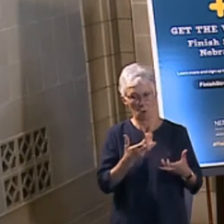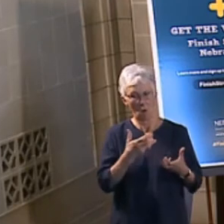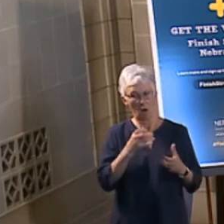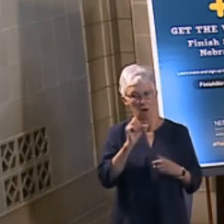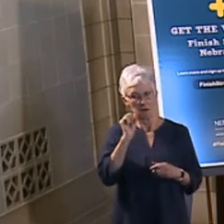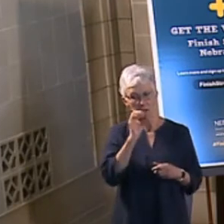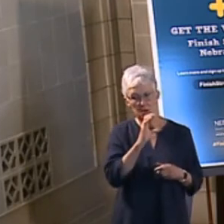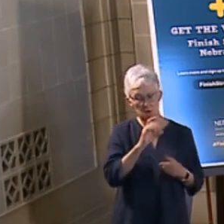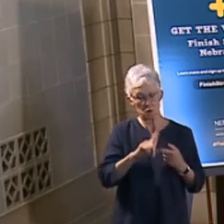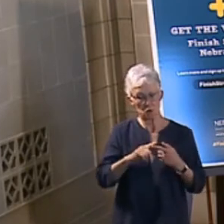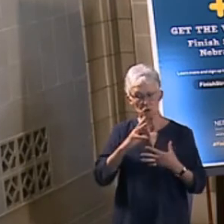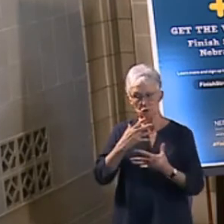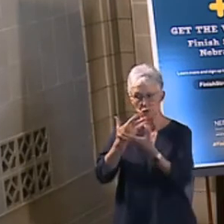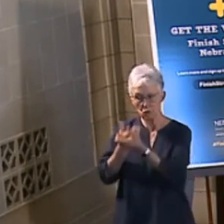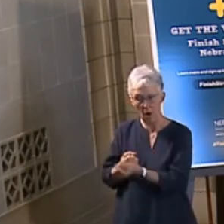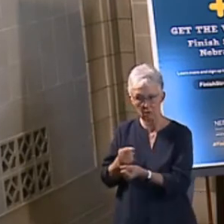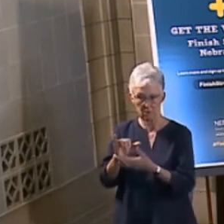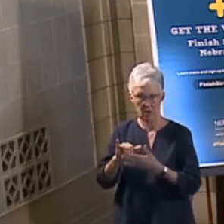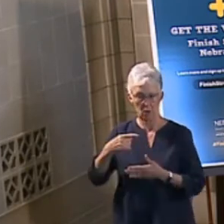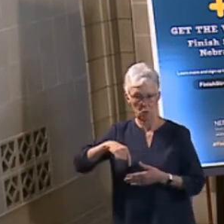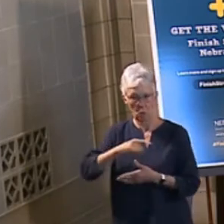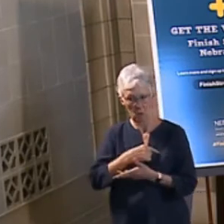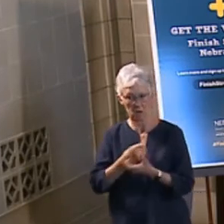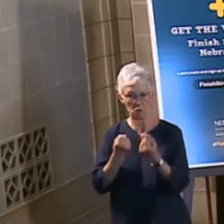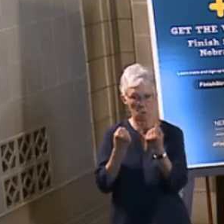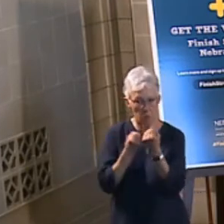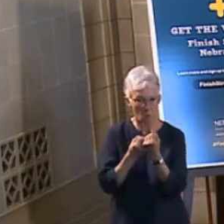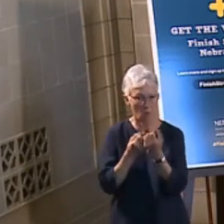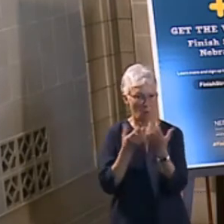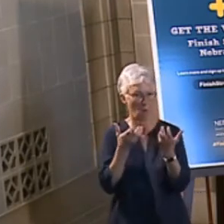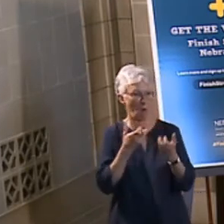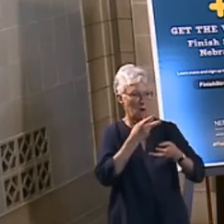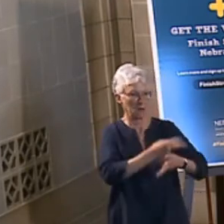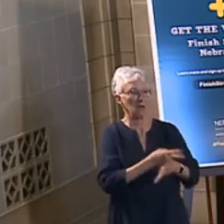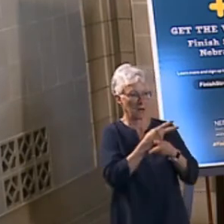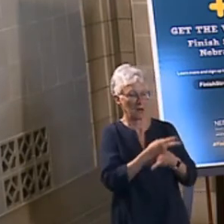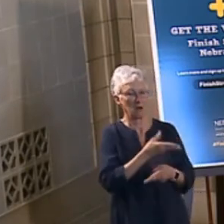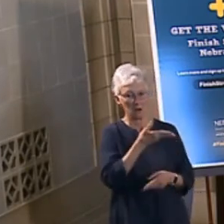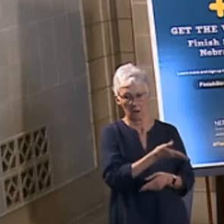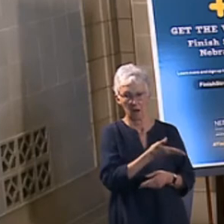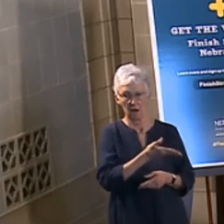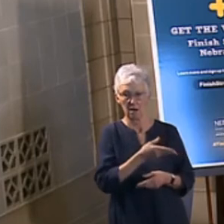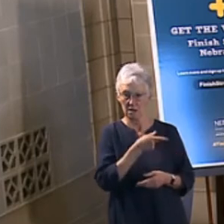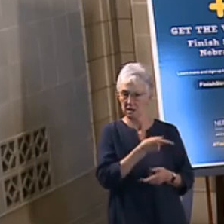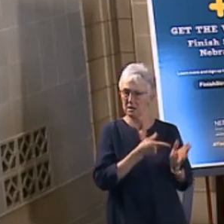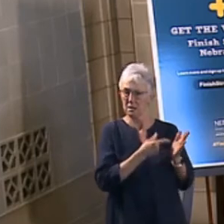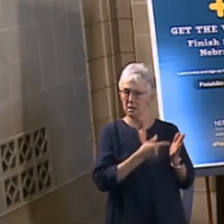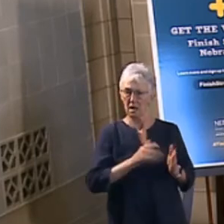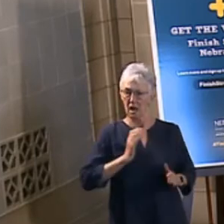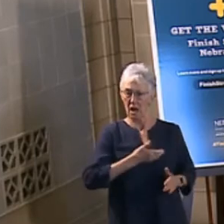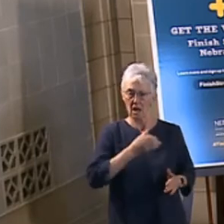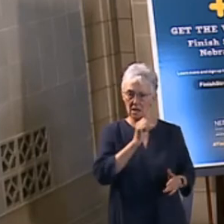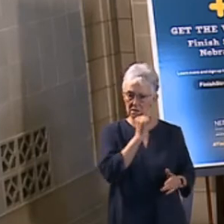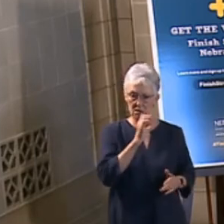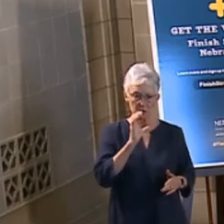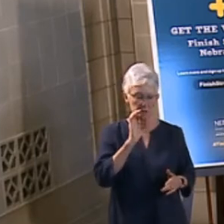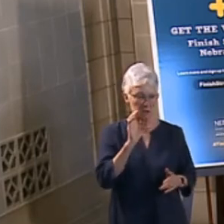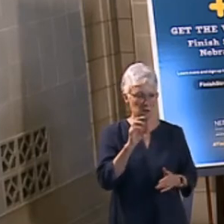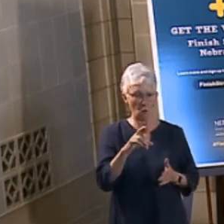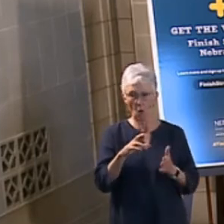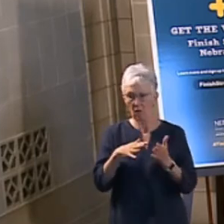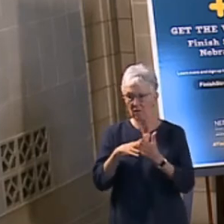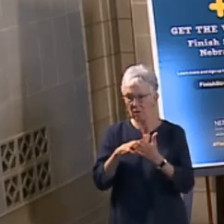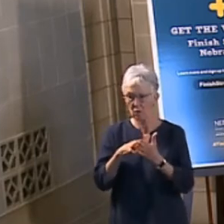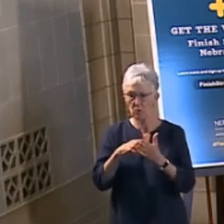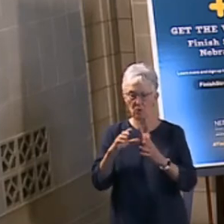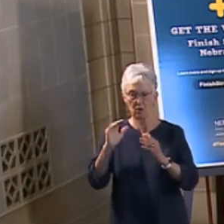Ultimately, this legislation was brought forth to strengthen our state's protections for those who need it most, our senior citizens and vulnerable adult